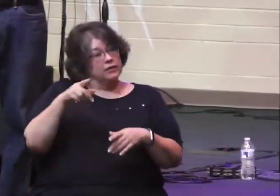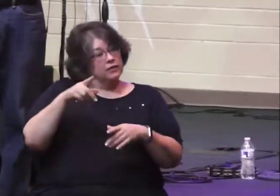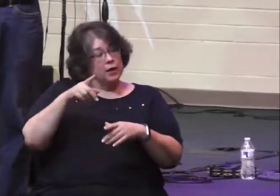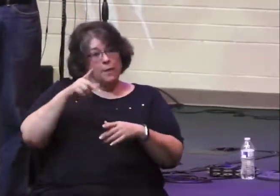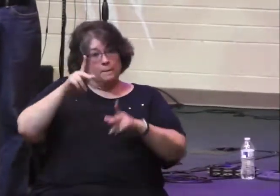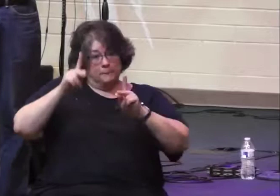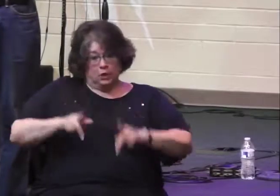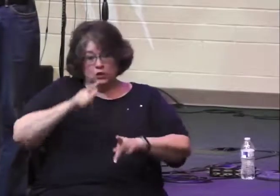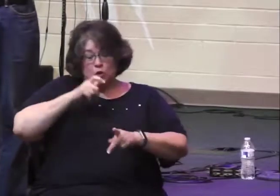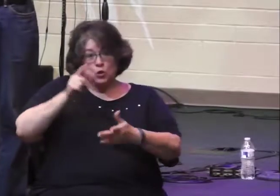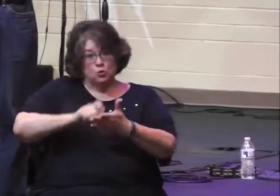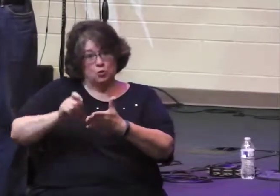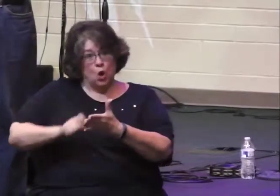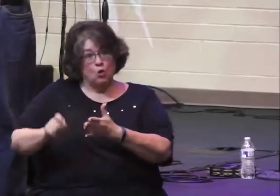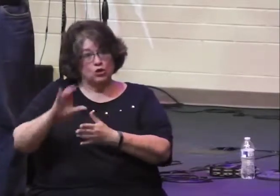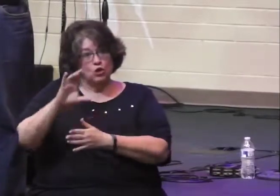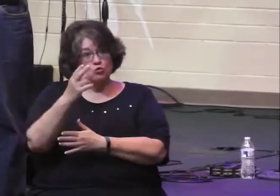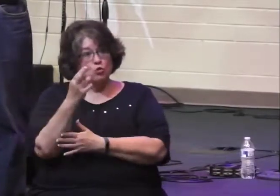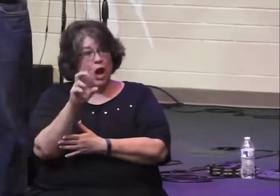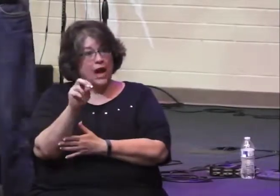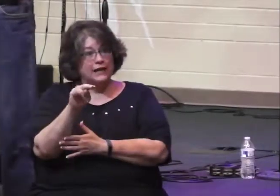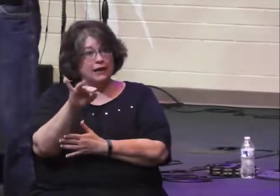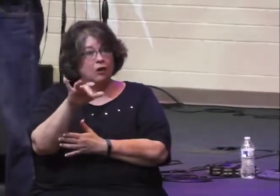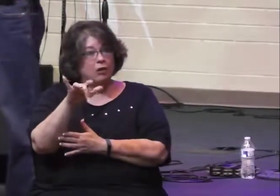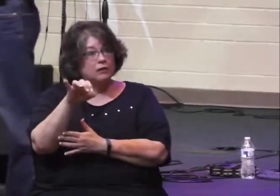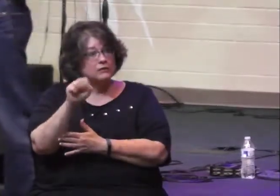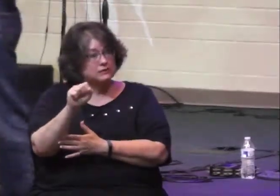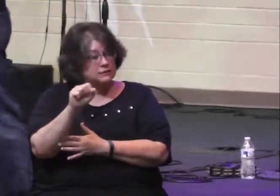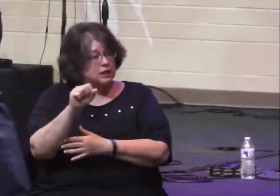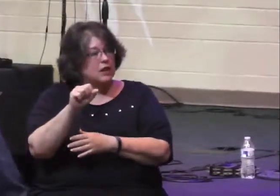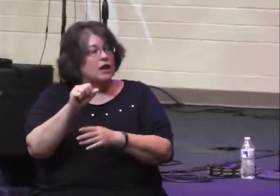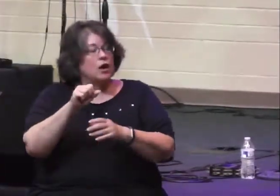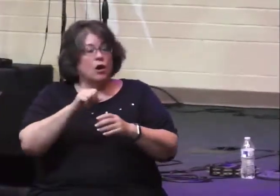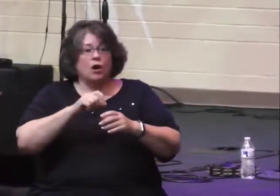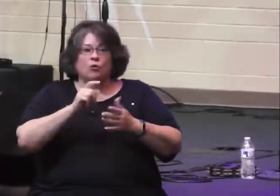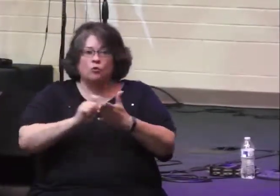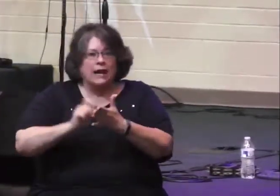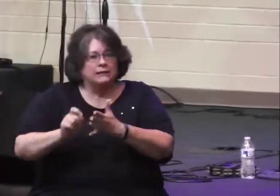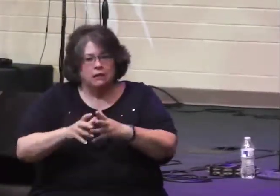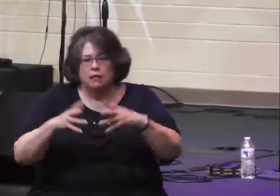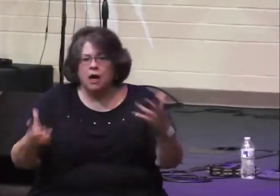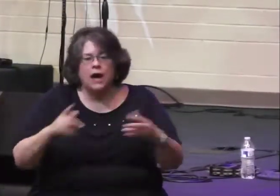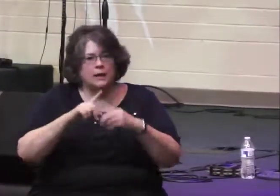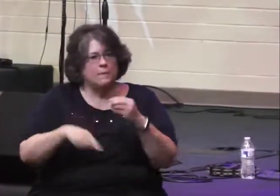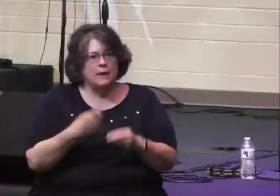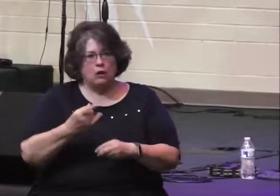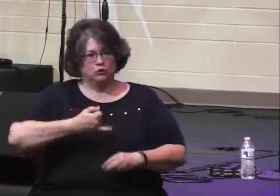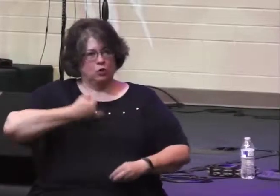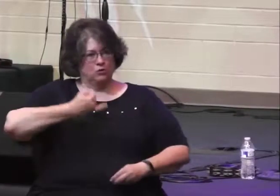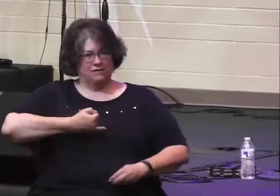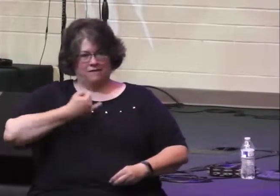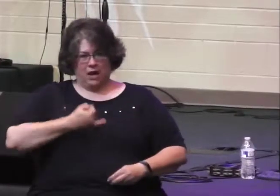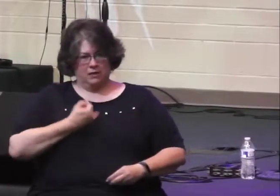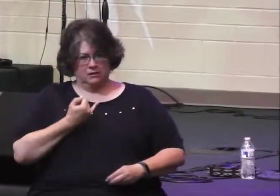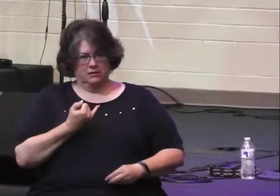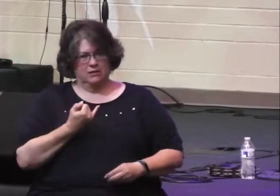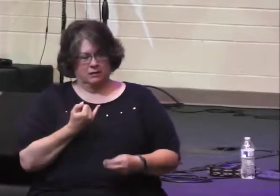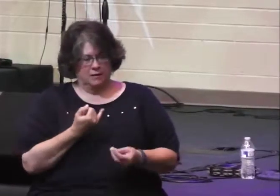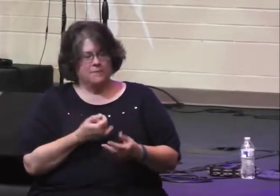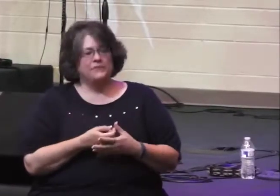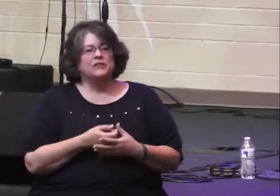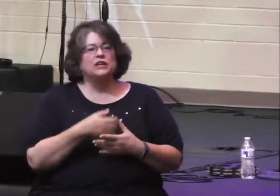devotes more text to describing Jehoshaphat's reign than any other king of Judah except for Hezekiah.